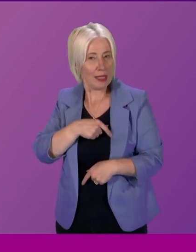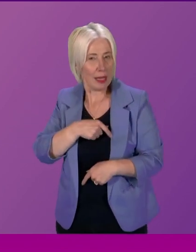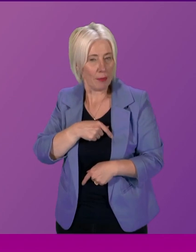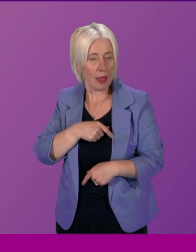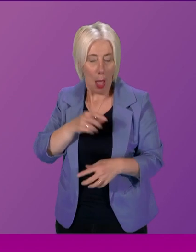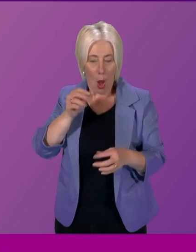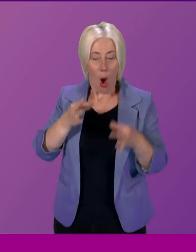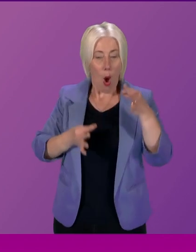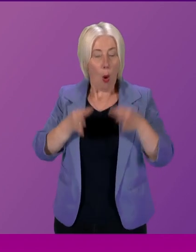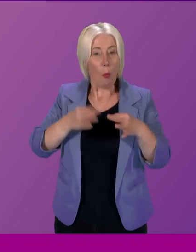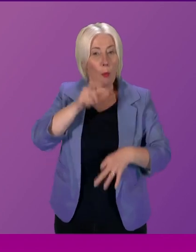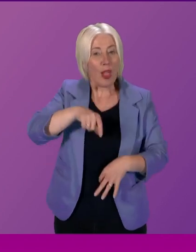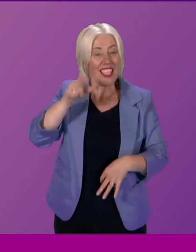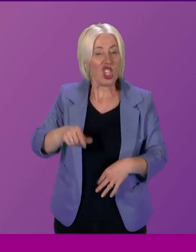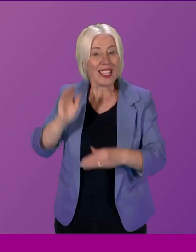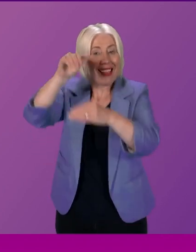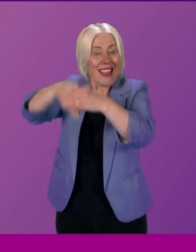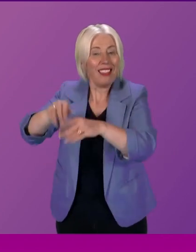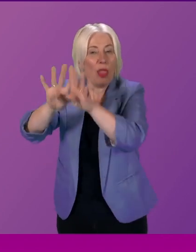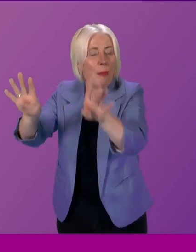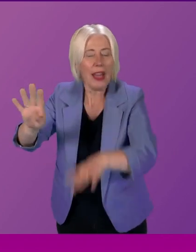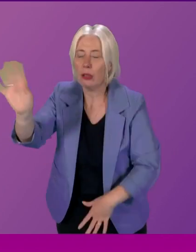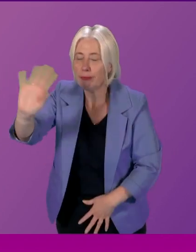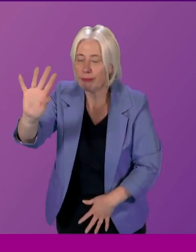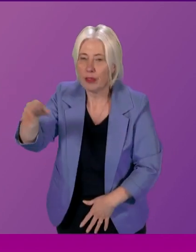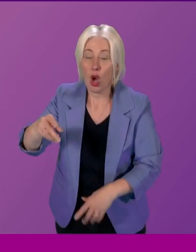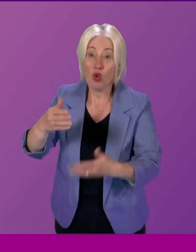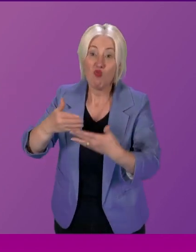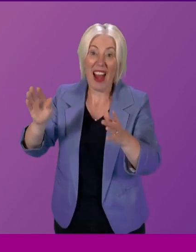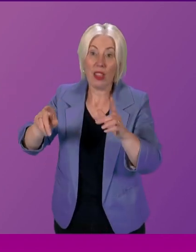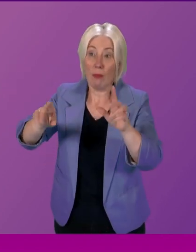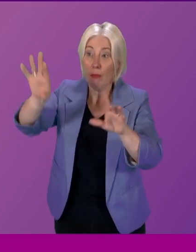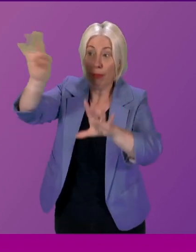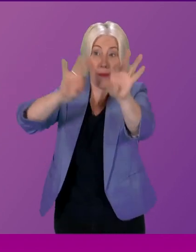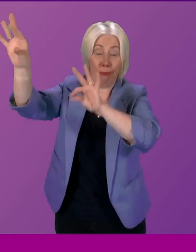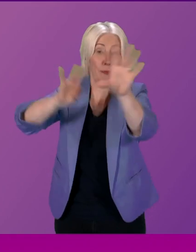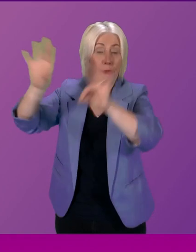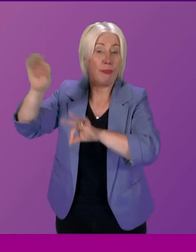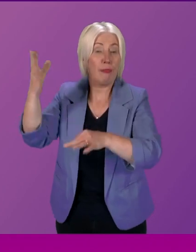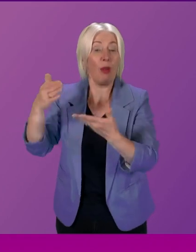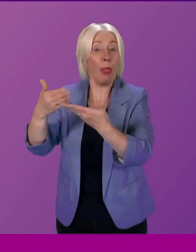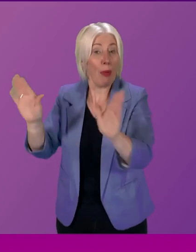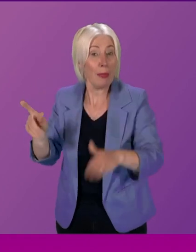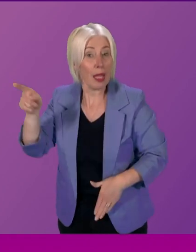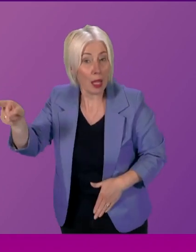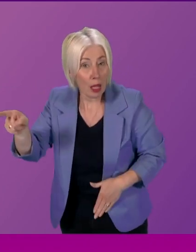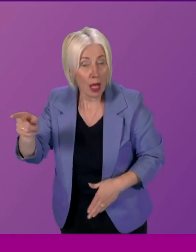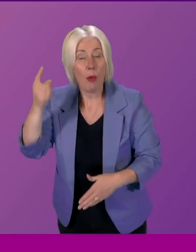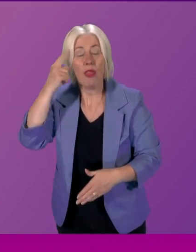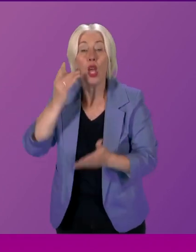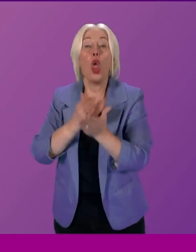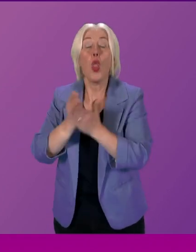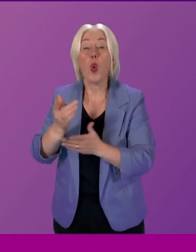politicians in that panel. We'd want to have it, again, drawn from the public. But we believe that that will, through those pilots,